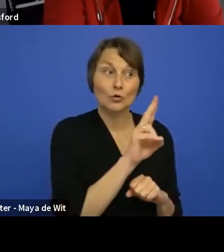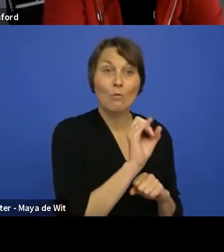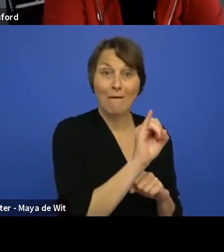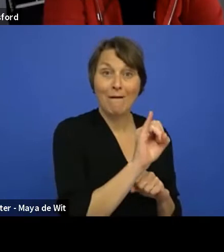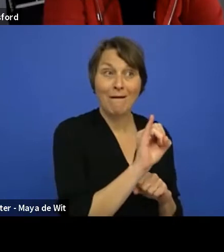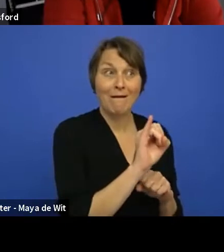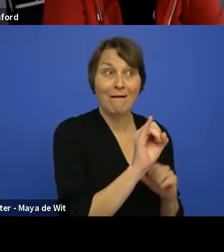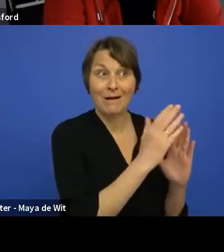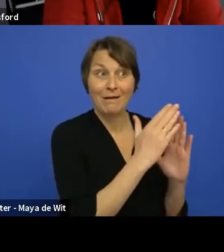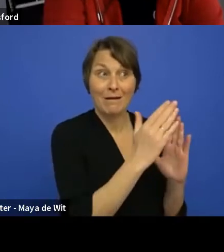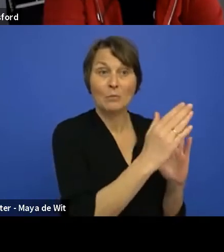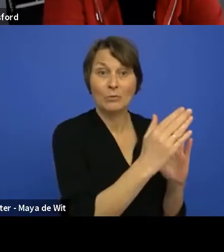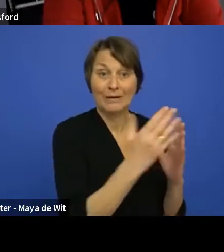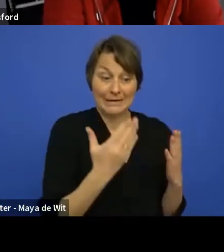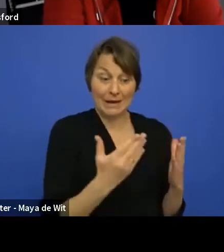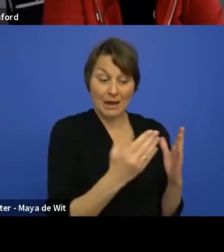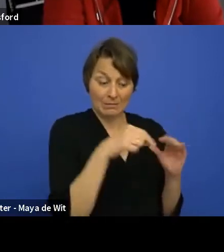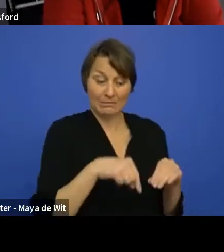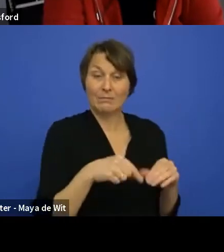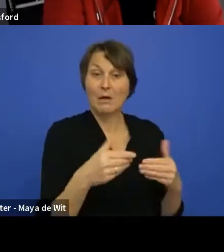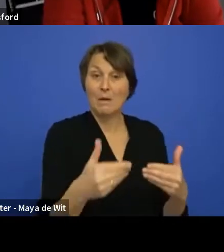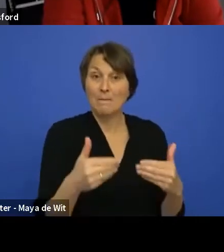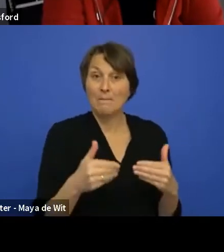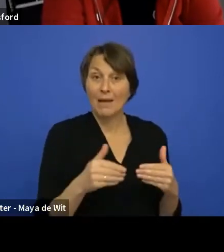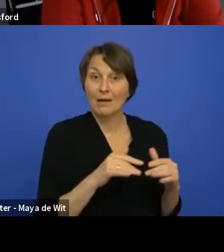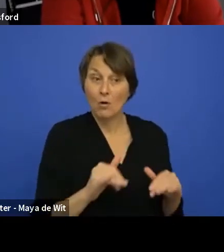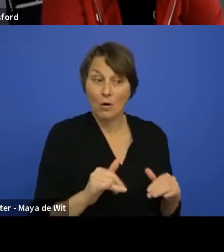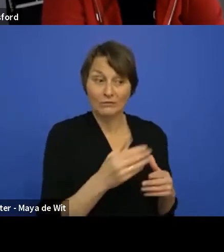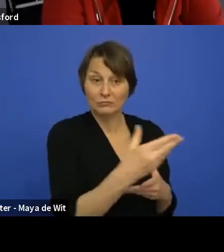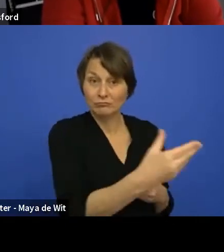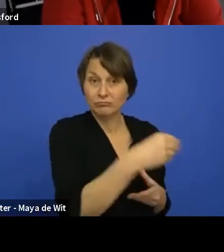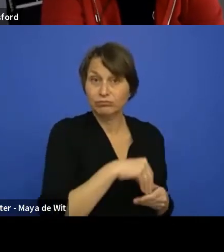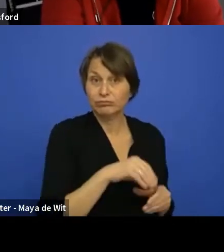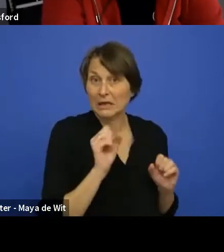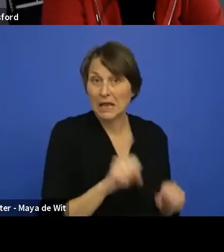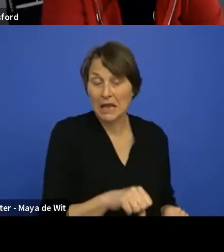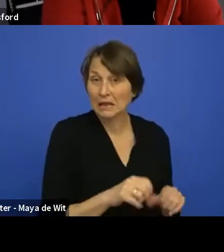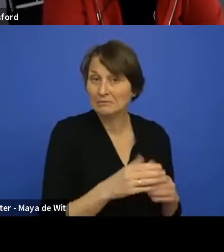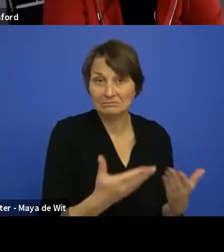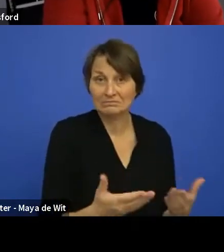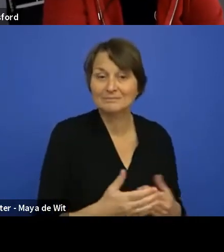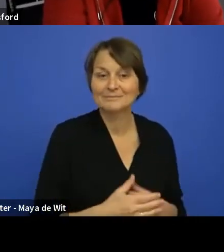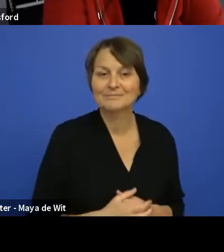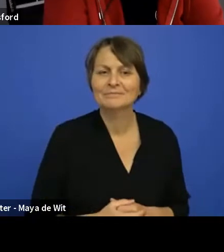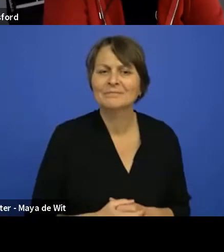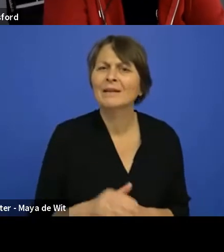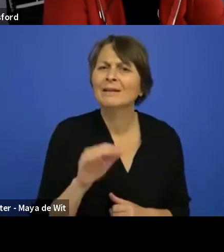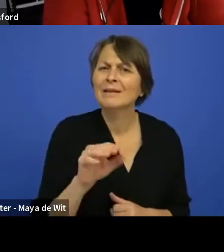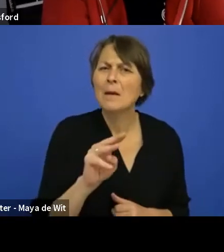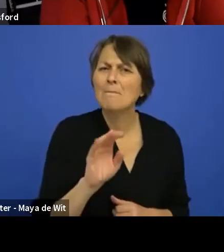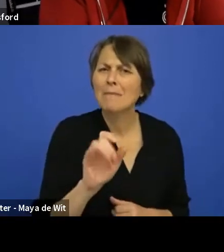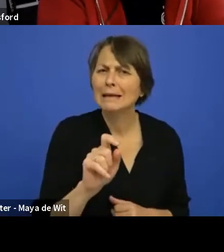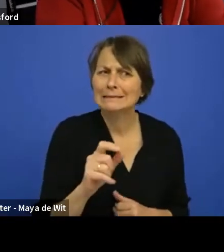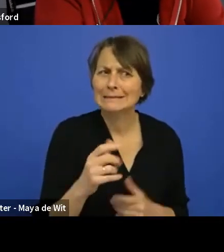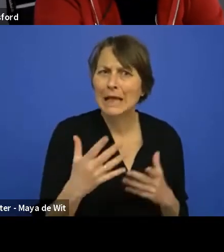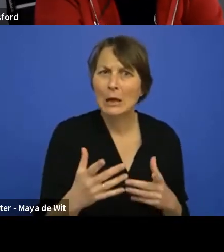or in any other project. Is that just an experiment or do you think that might be a plan